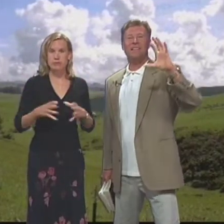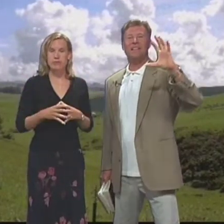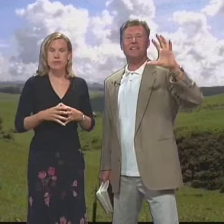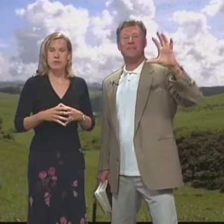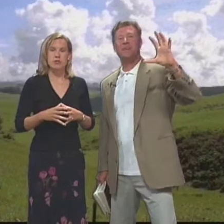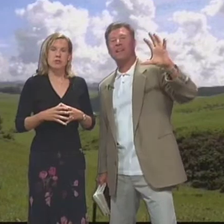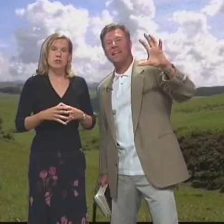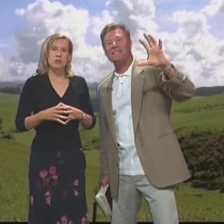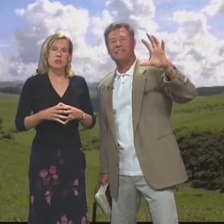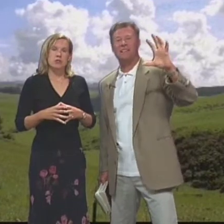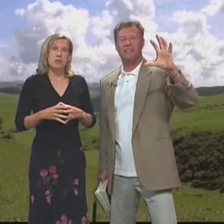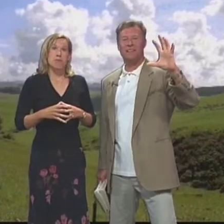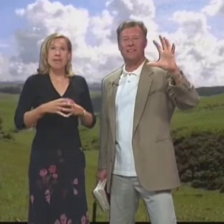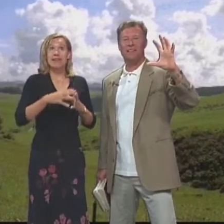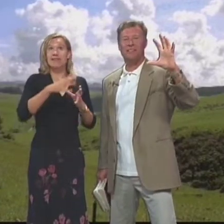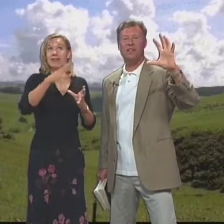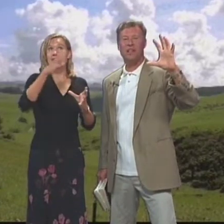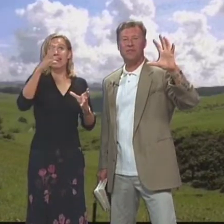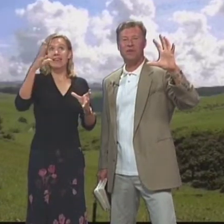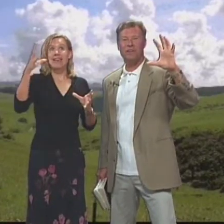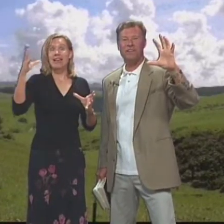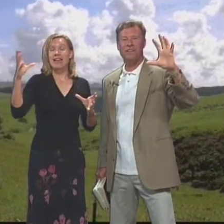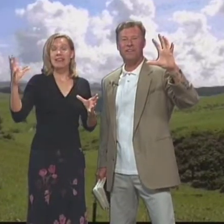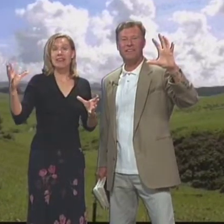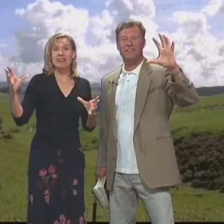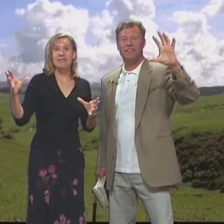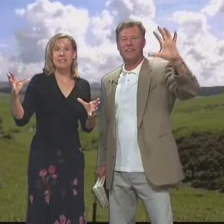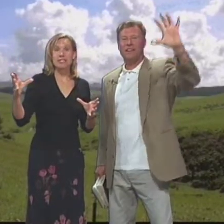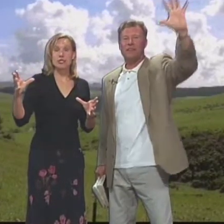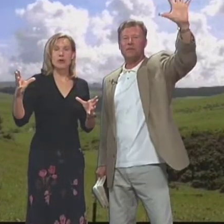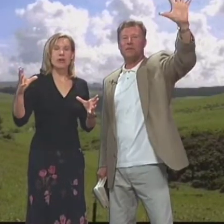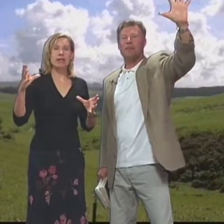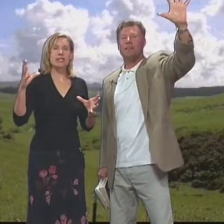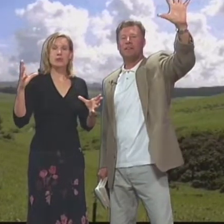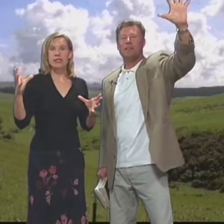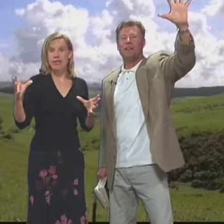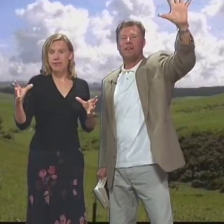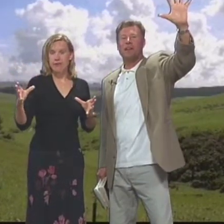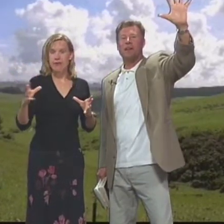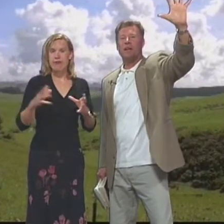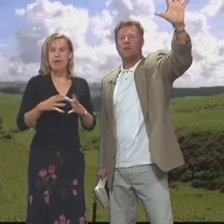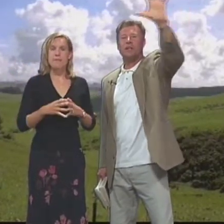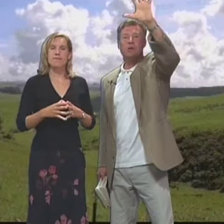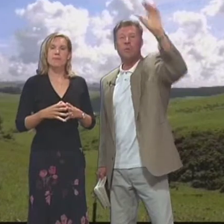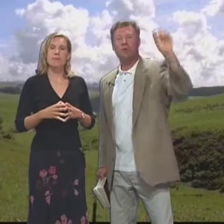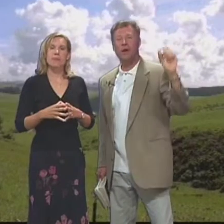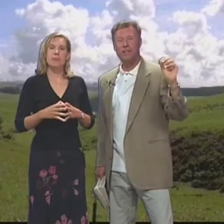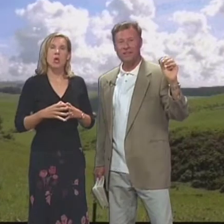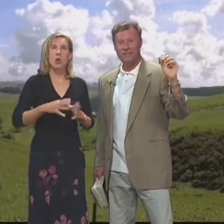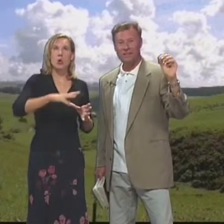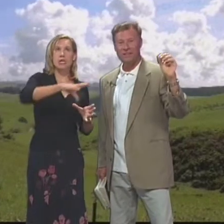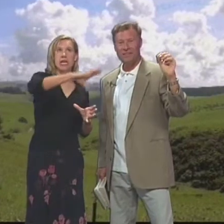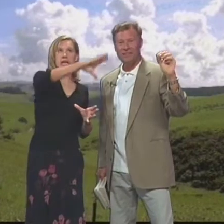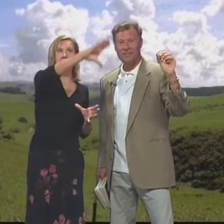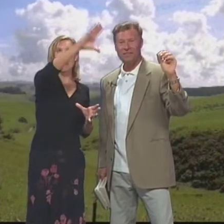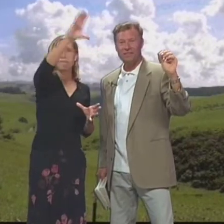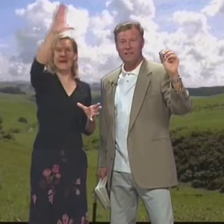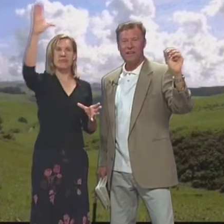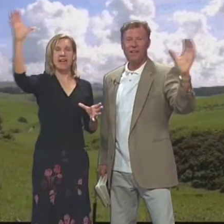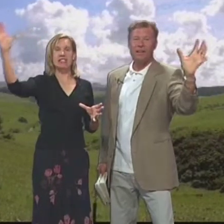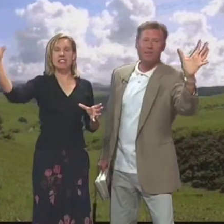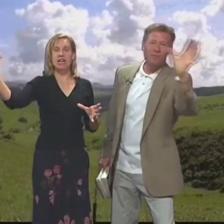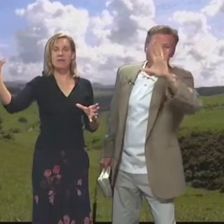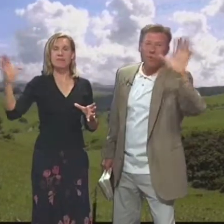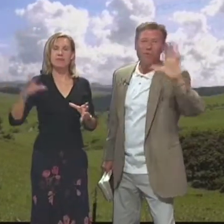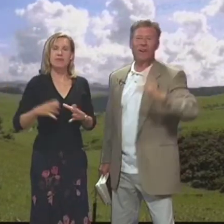reino They see the big place In Southern California Ven el gran edificio En el sur de California The big jumbotron Con la gran